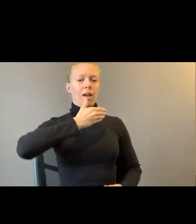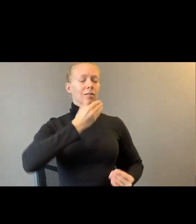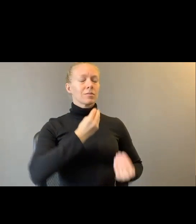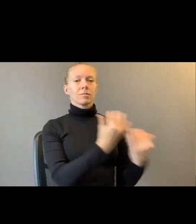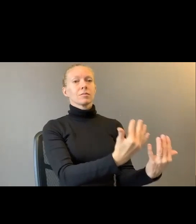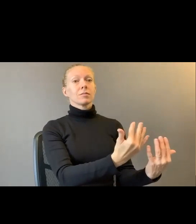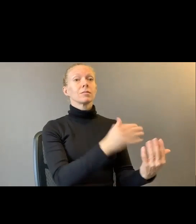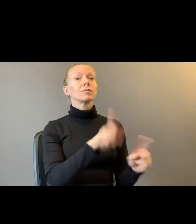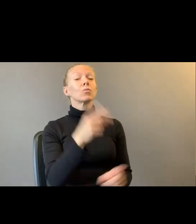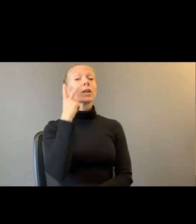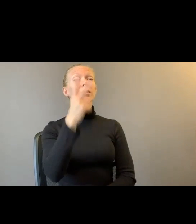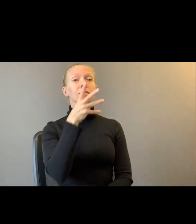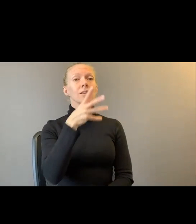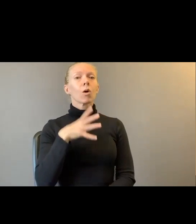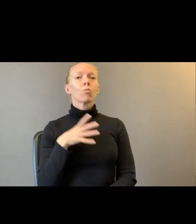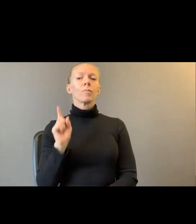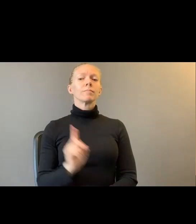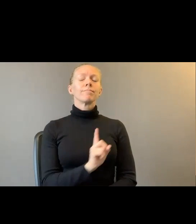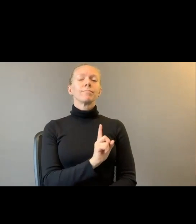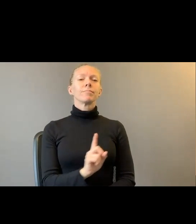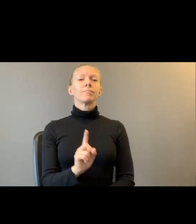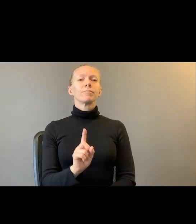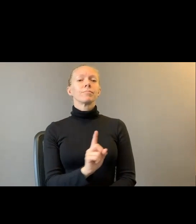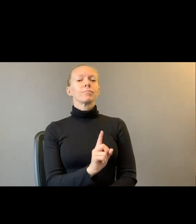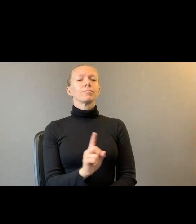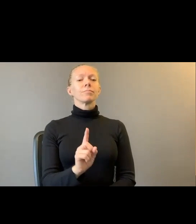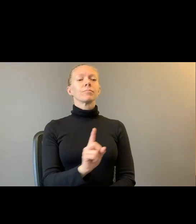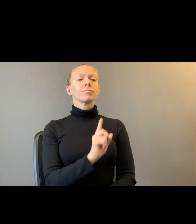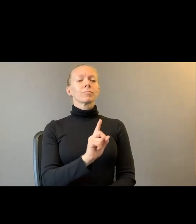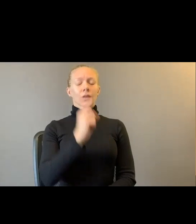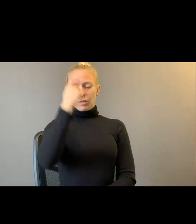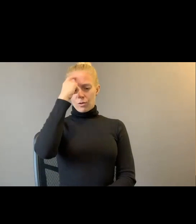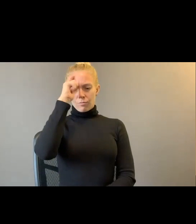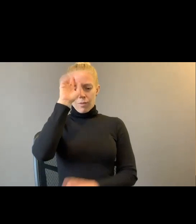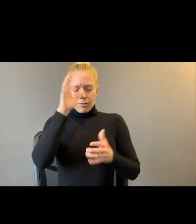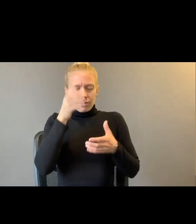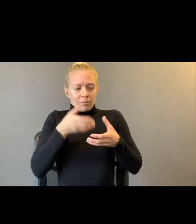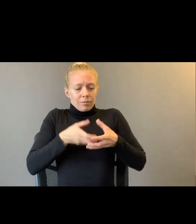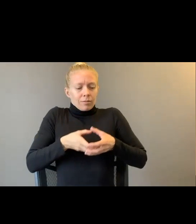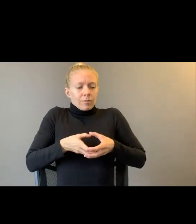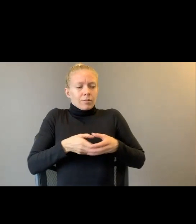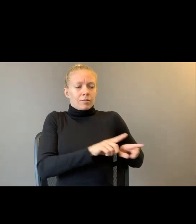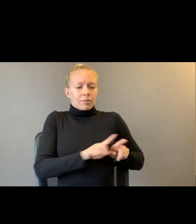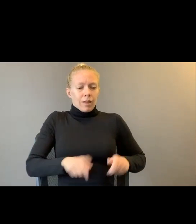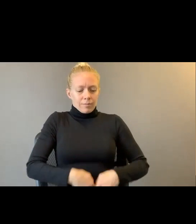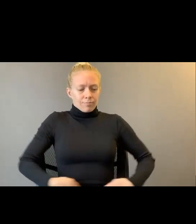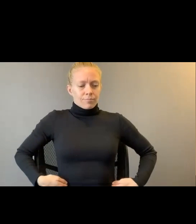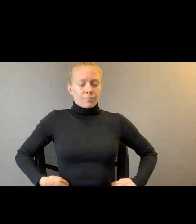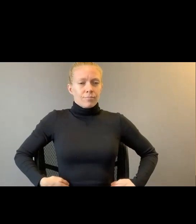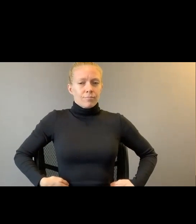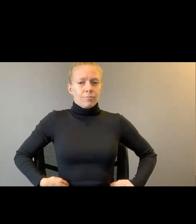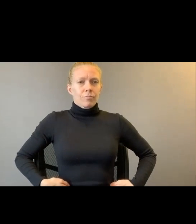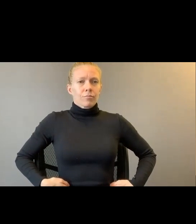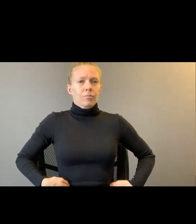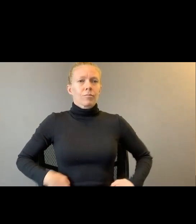walking down the street, holding her mind like a leather belt. When I pluck a blues